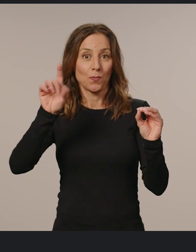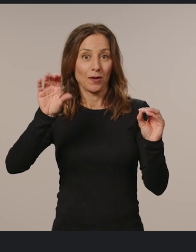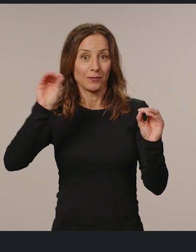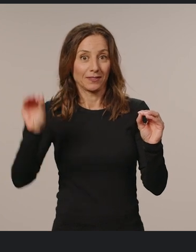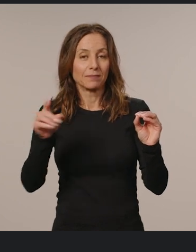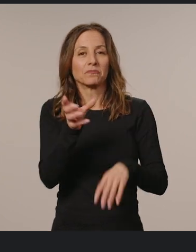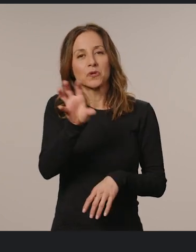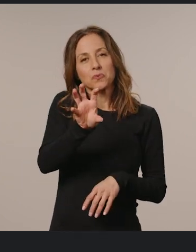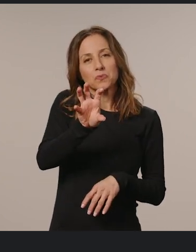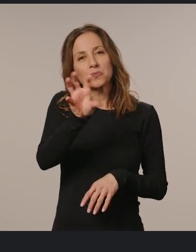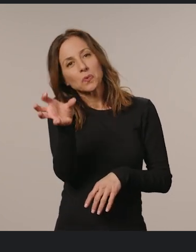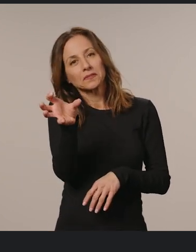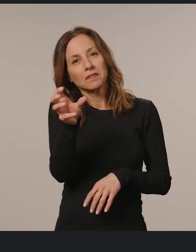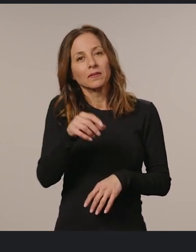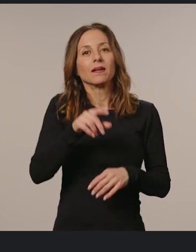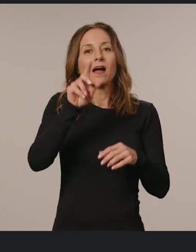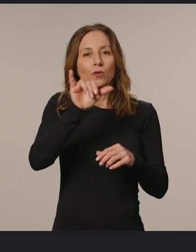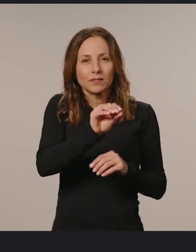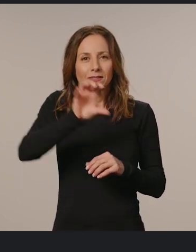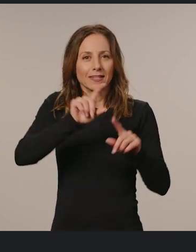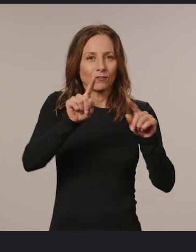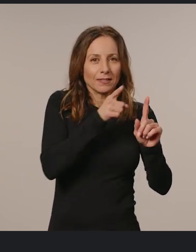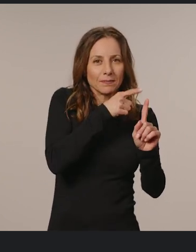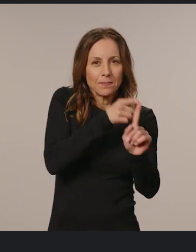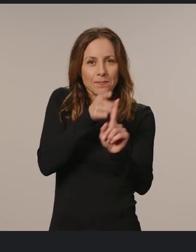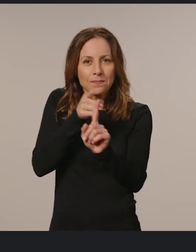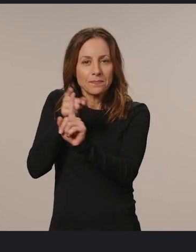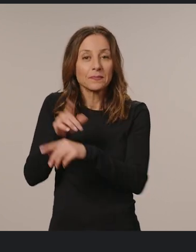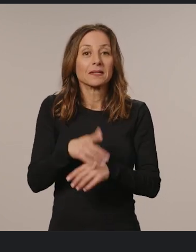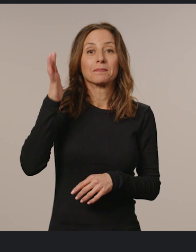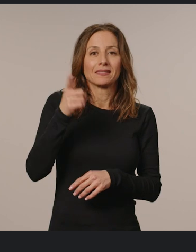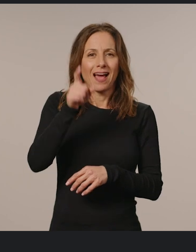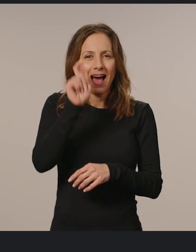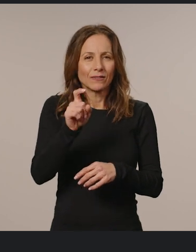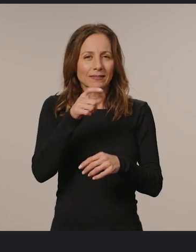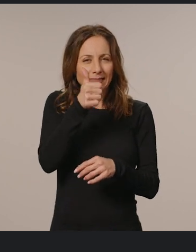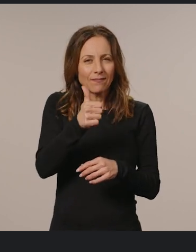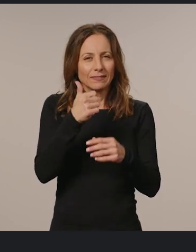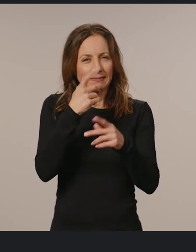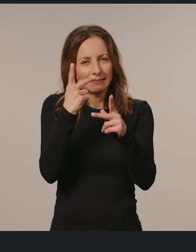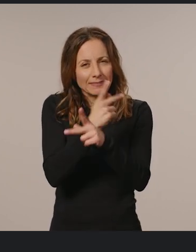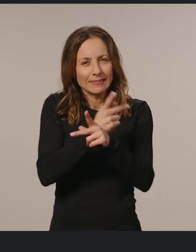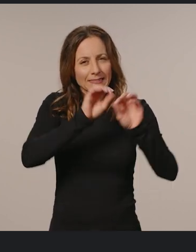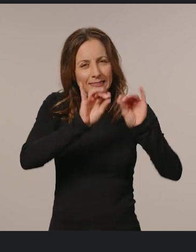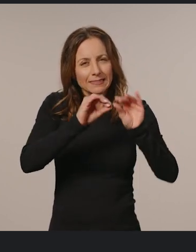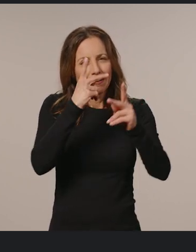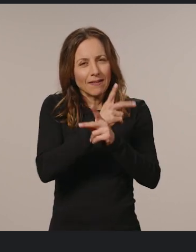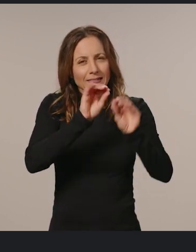midway, and also scale at different keyframe points. In the past, you had to manually calculate values for all three